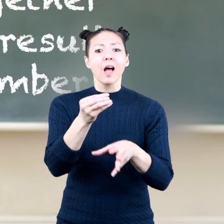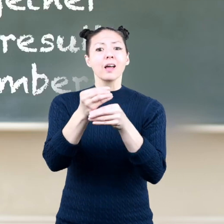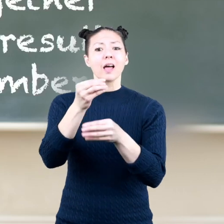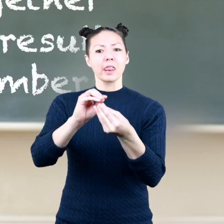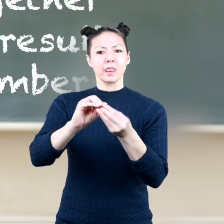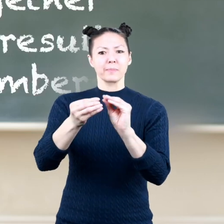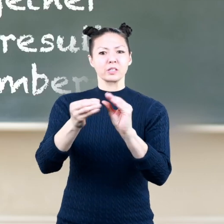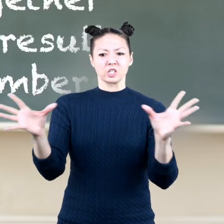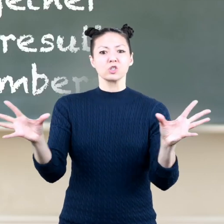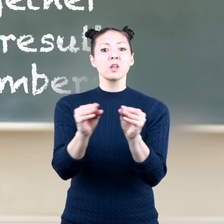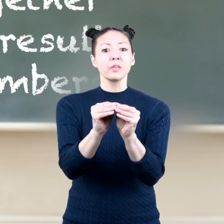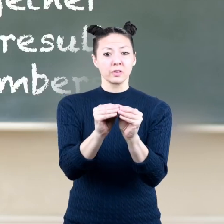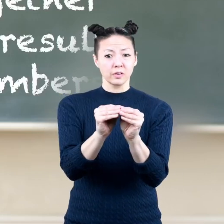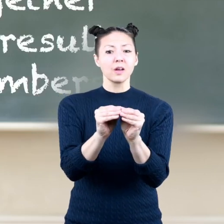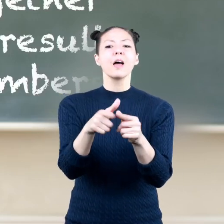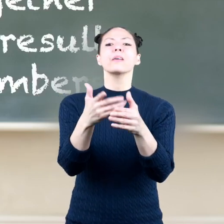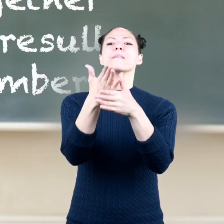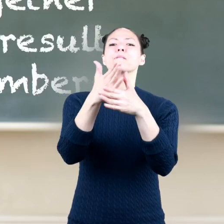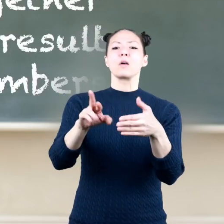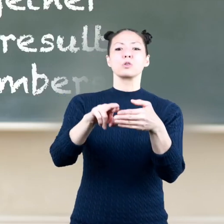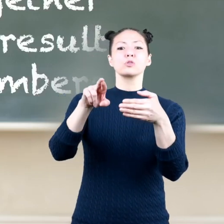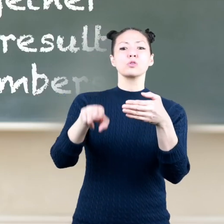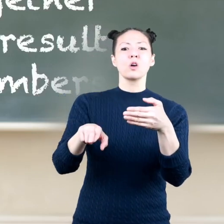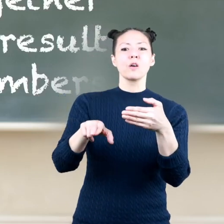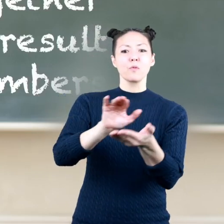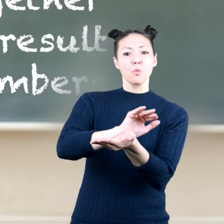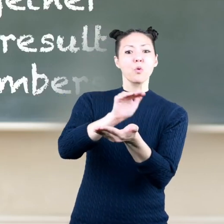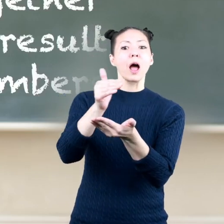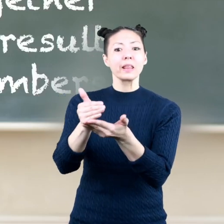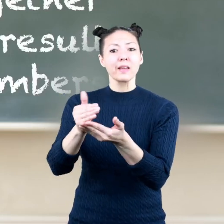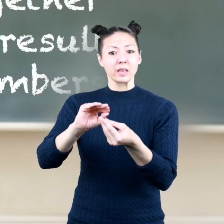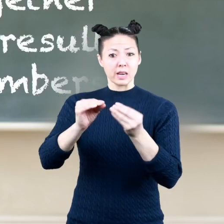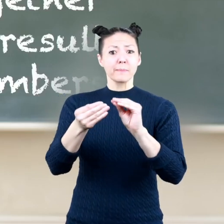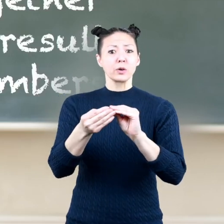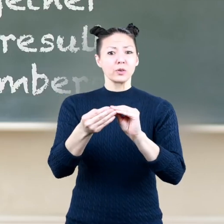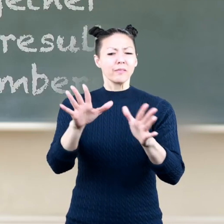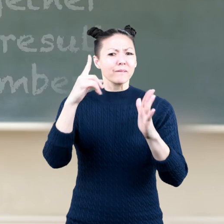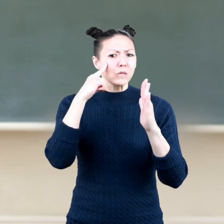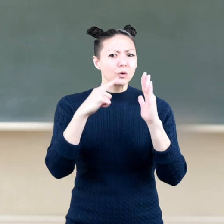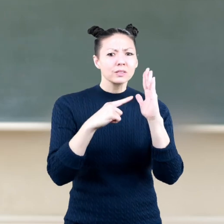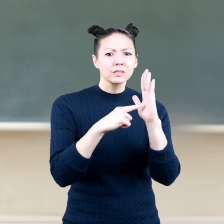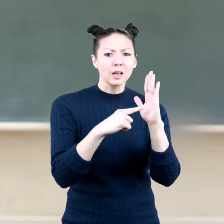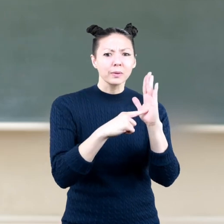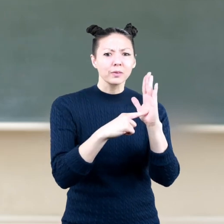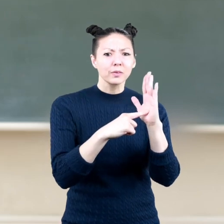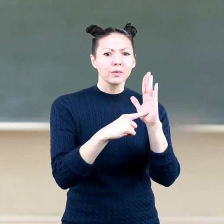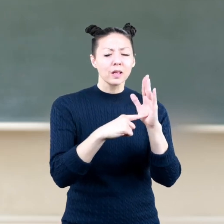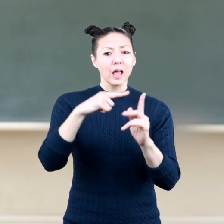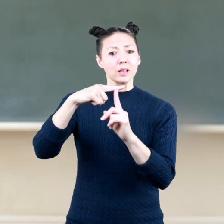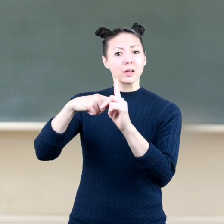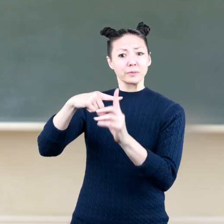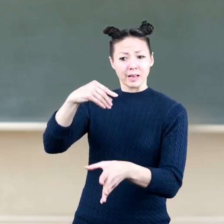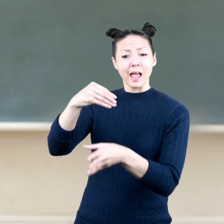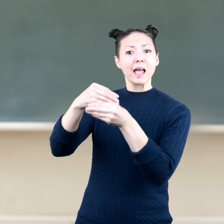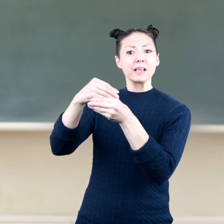numbers together and then divide the result by the quantity of numbers for example add the temperatures together